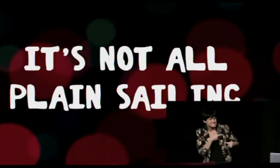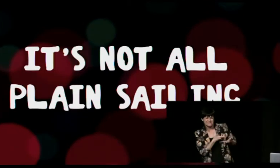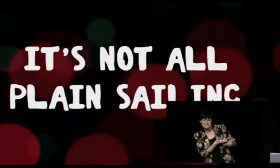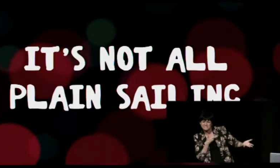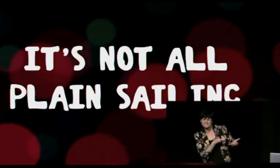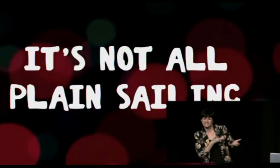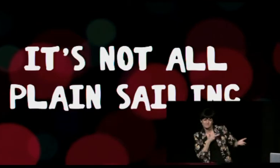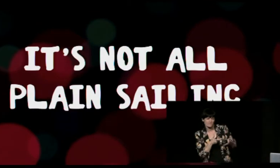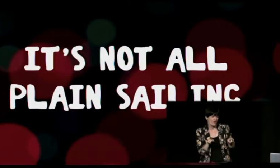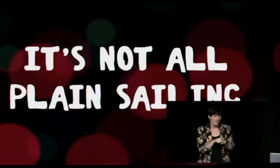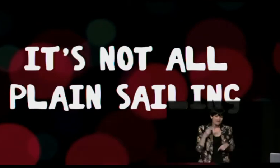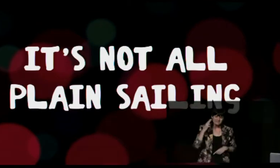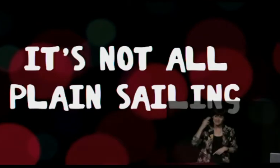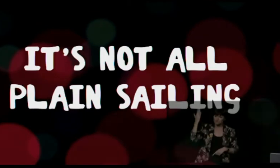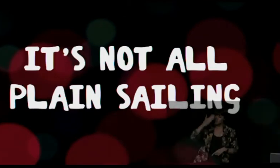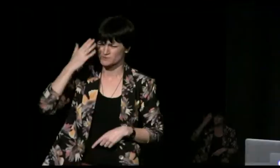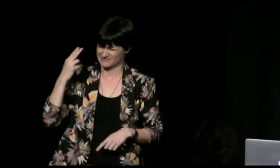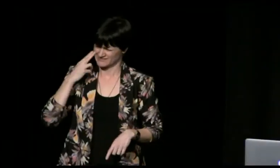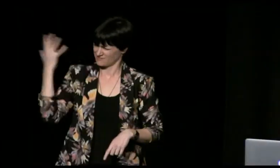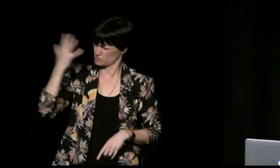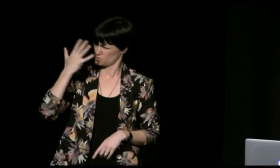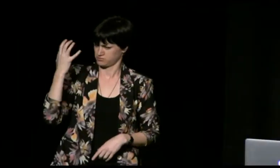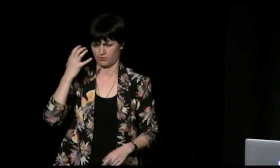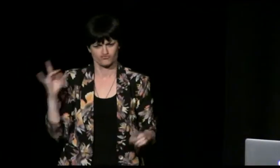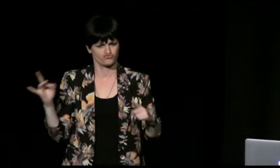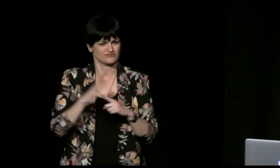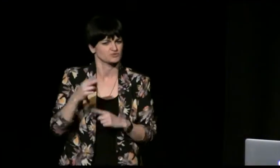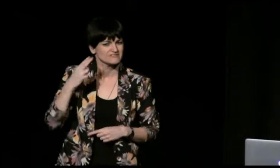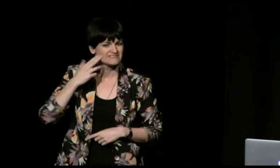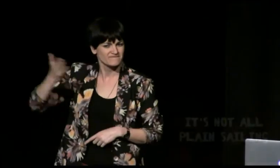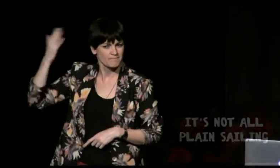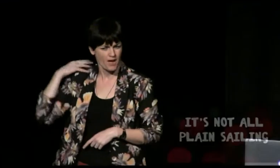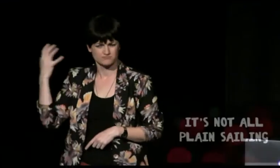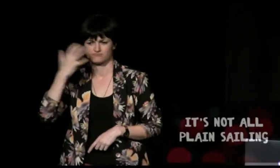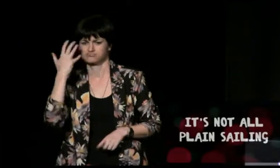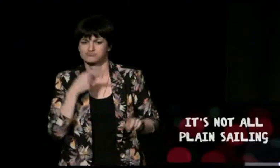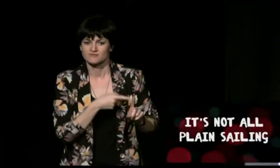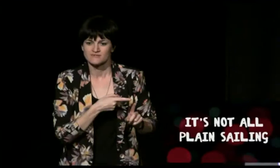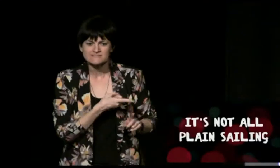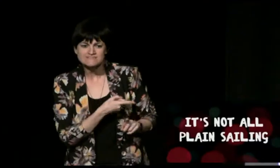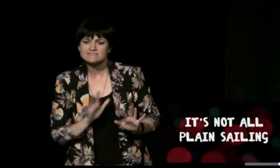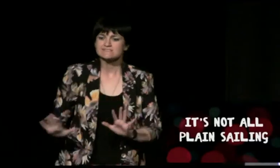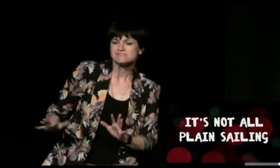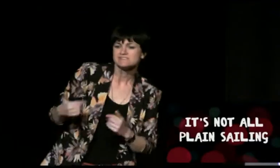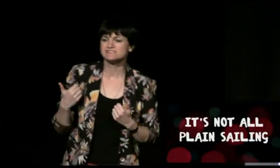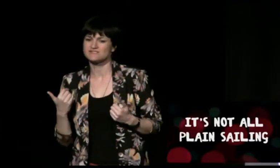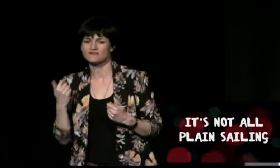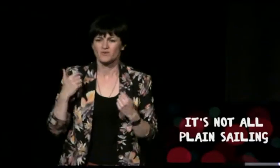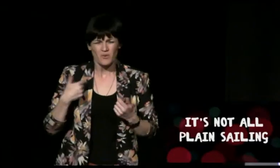and they have been willing to contribute them but still some are held by institutions and that's been more difficult to negotiate the deaf schools